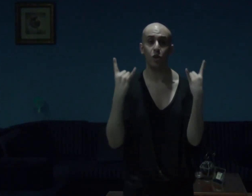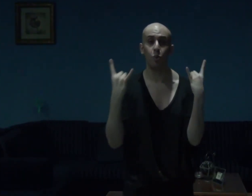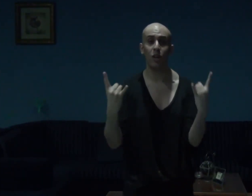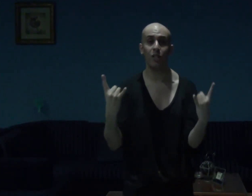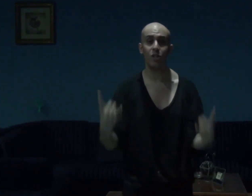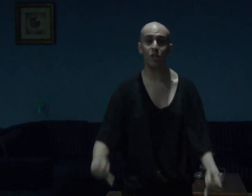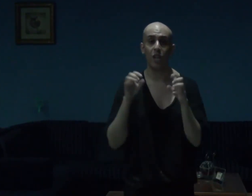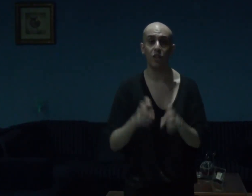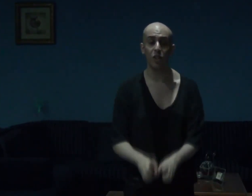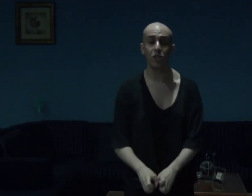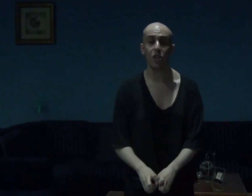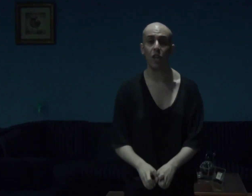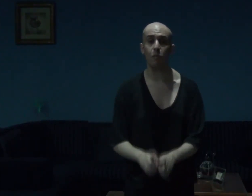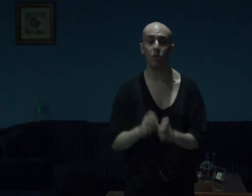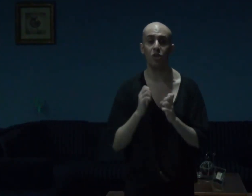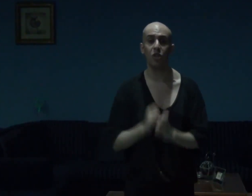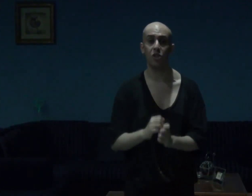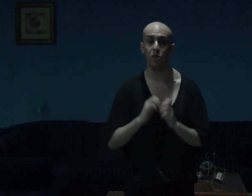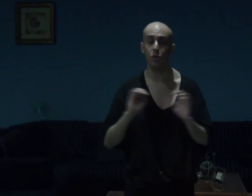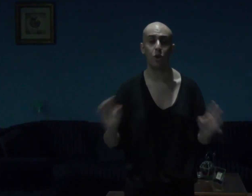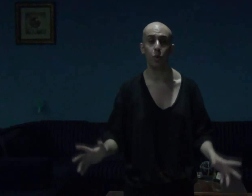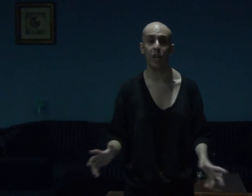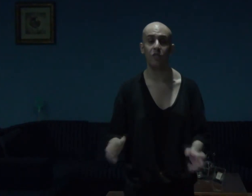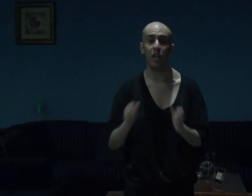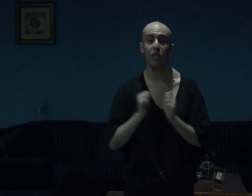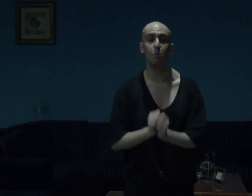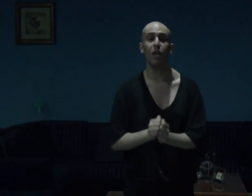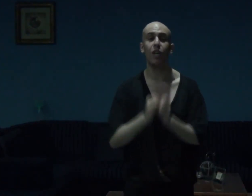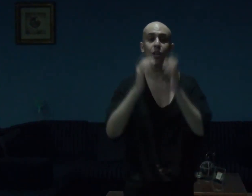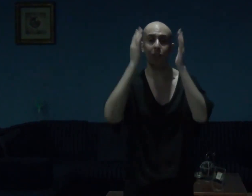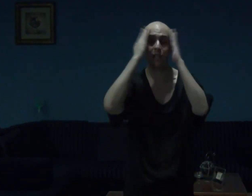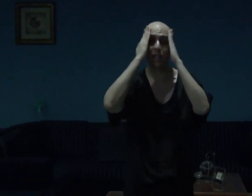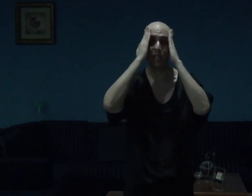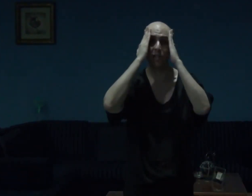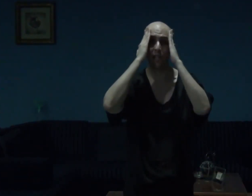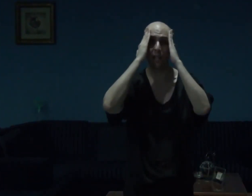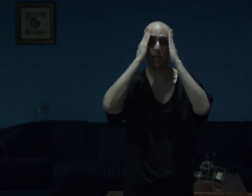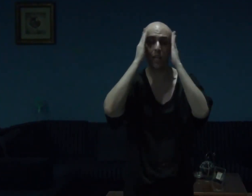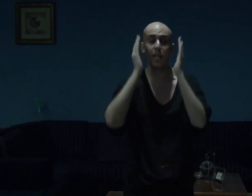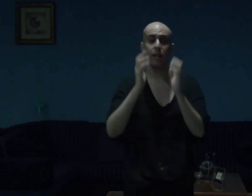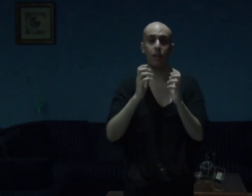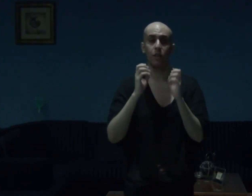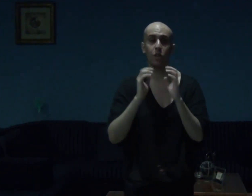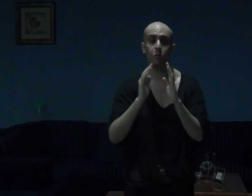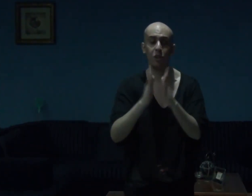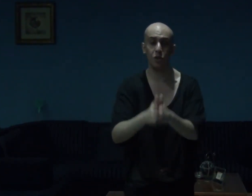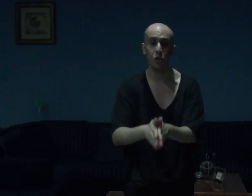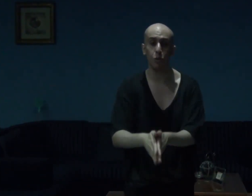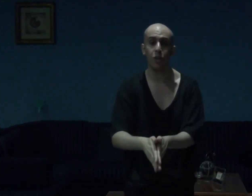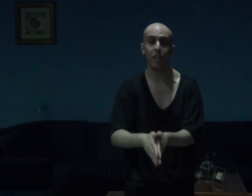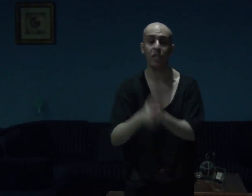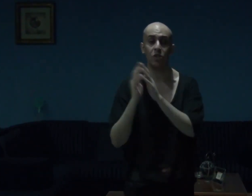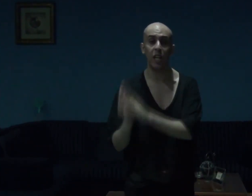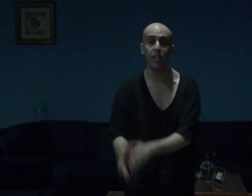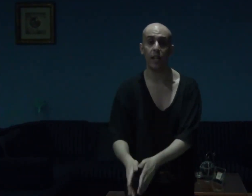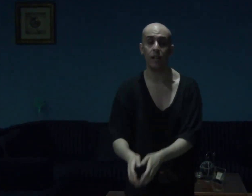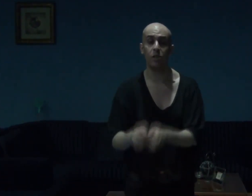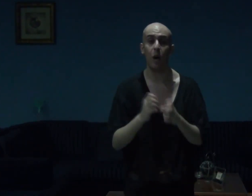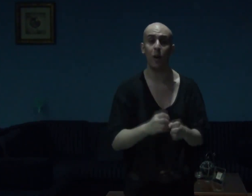it was, and this game, was just so great, and my god, guys and gals, I cannot express, you guys, and gals, how